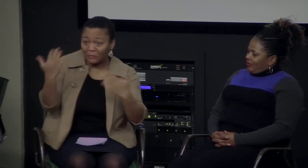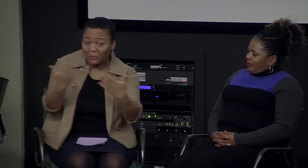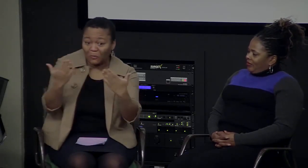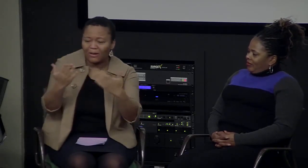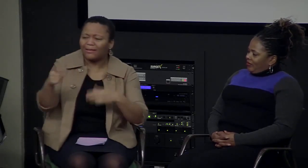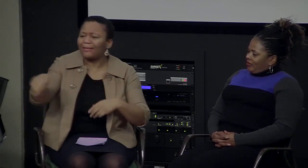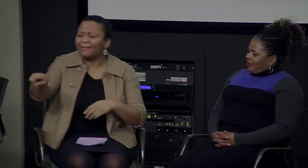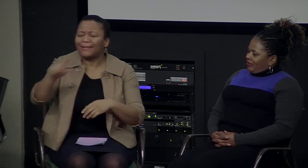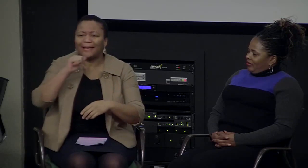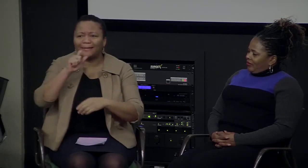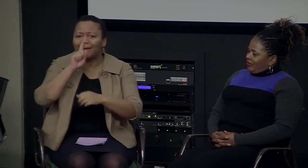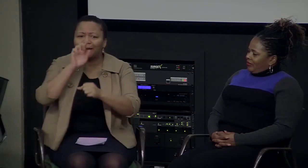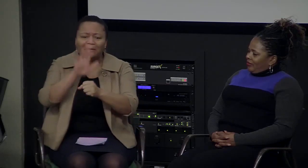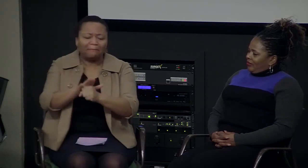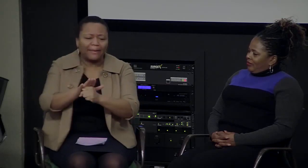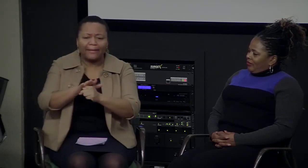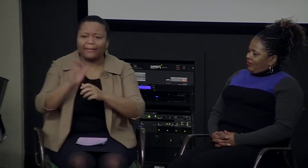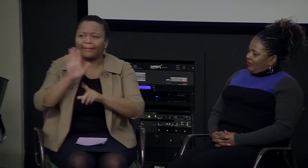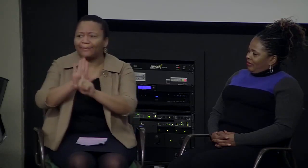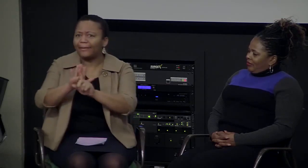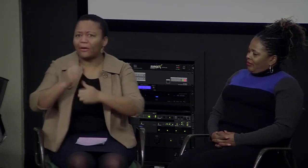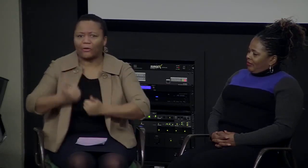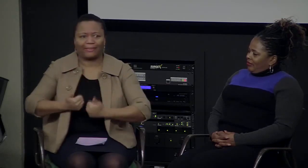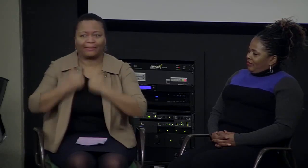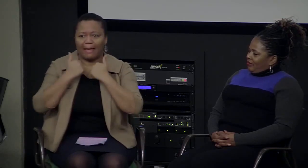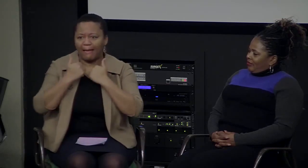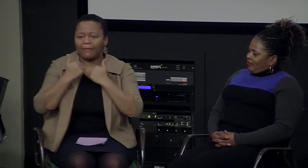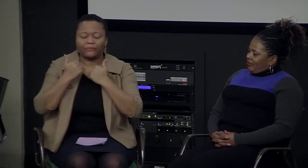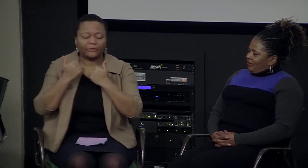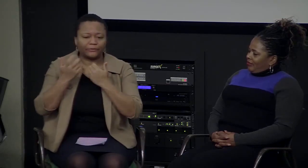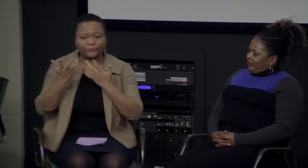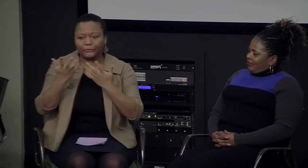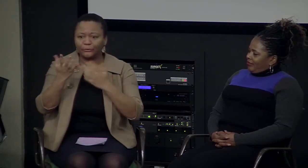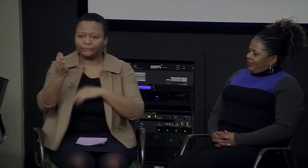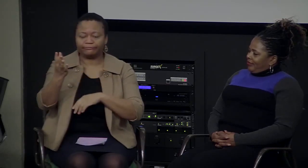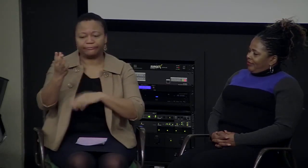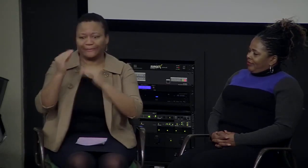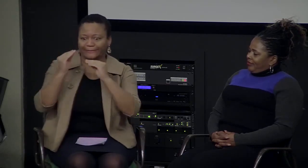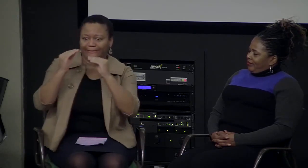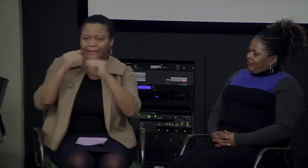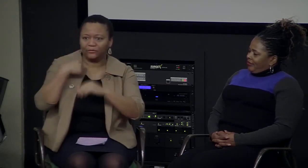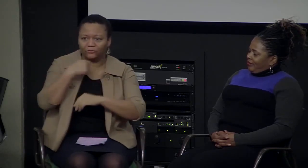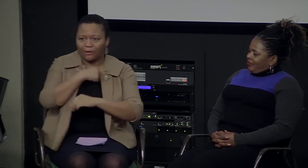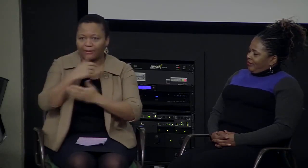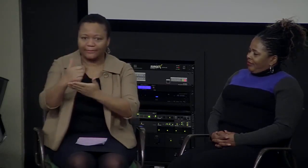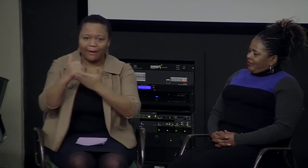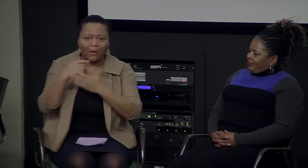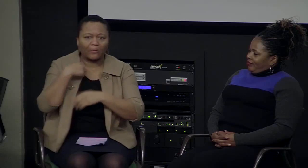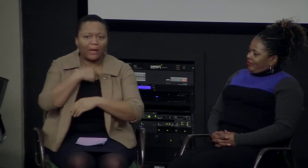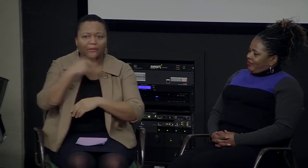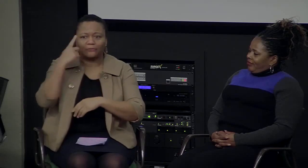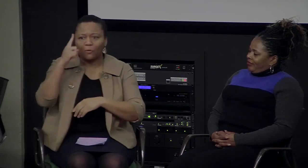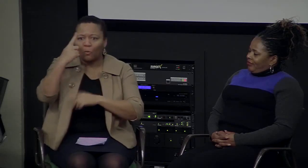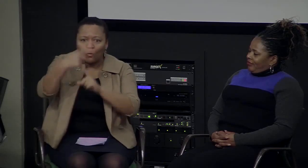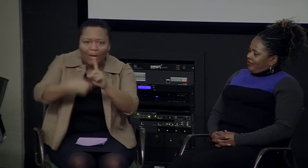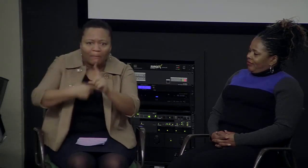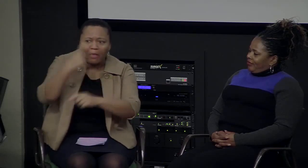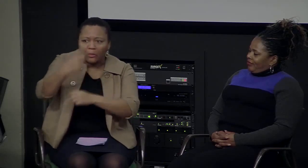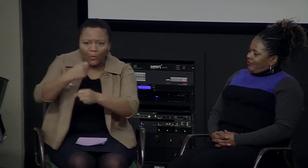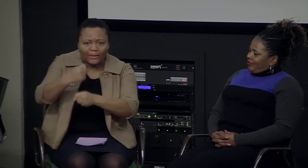basis just like any temp agency does. So you're not asking for commitments that's going to last for years and years. You're only